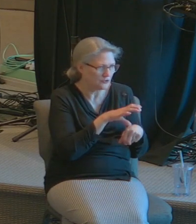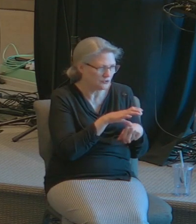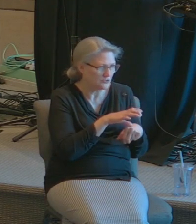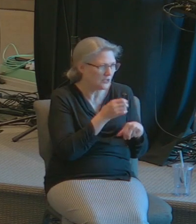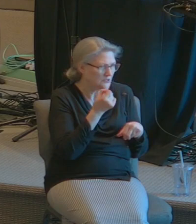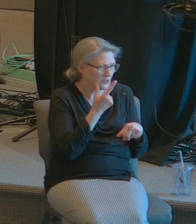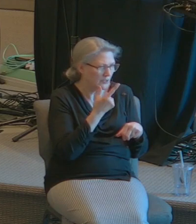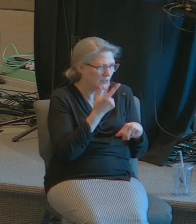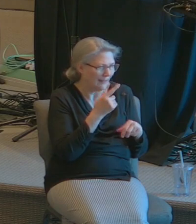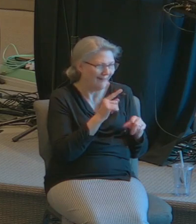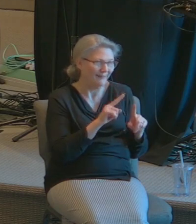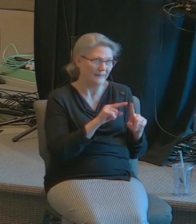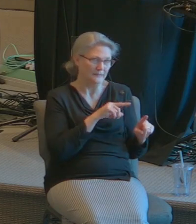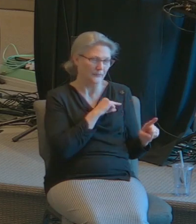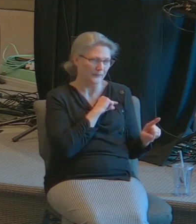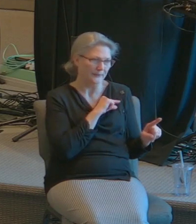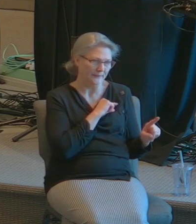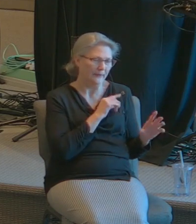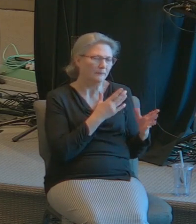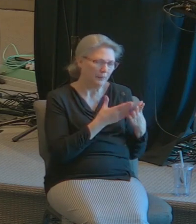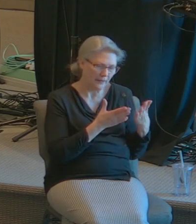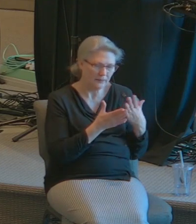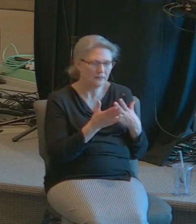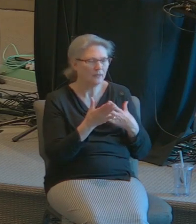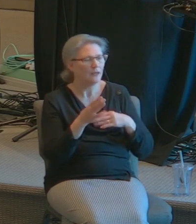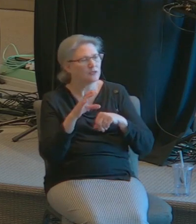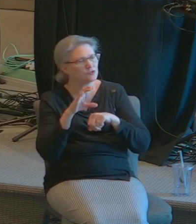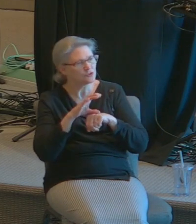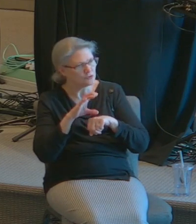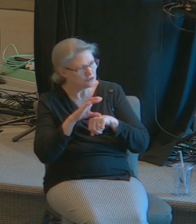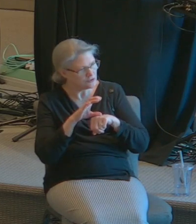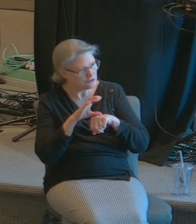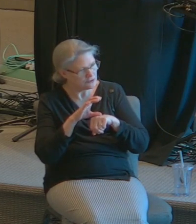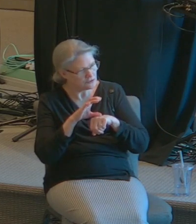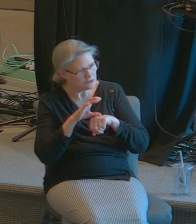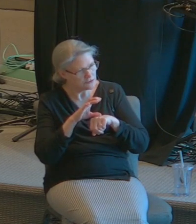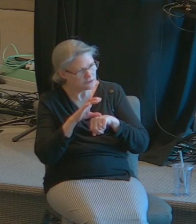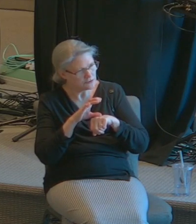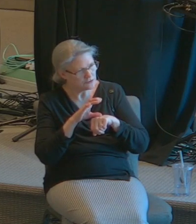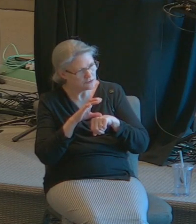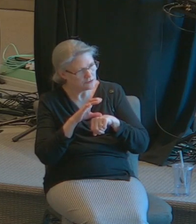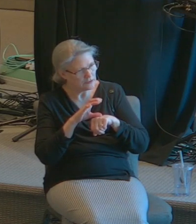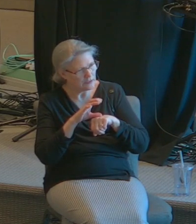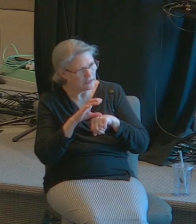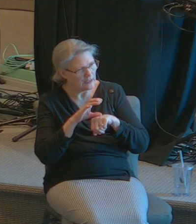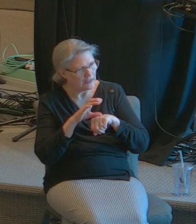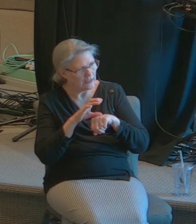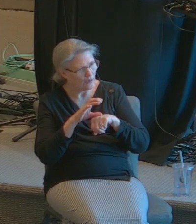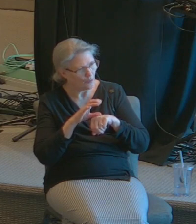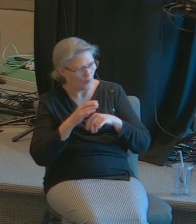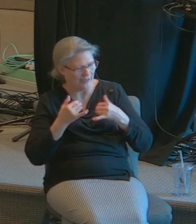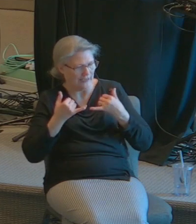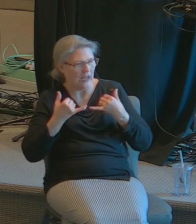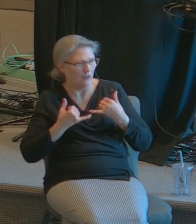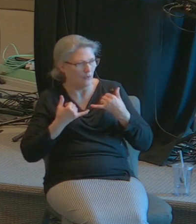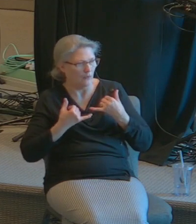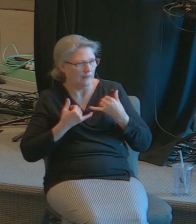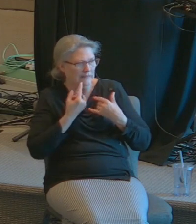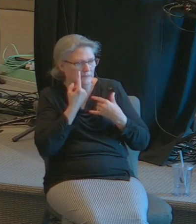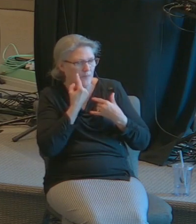they are guilty but churches in this day and time